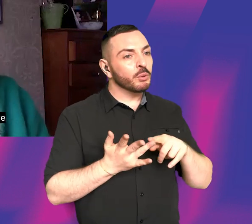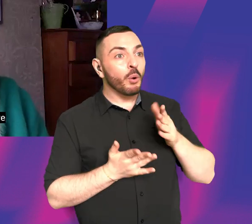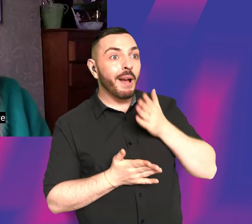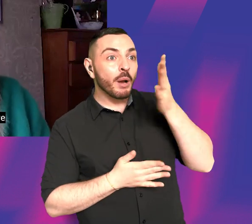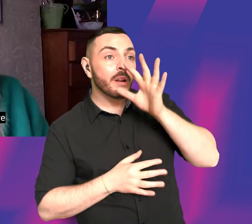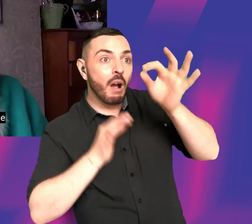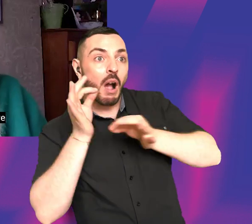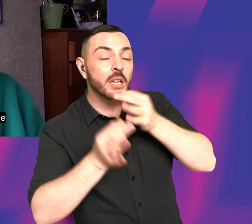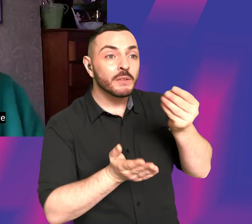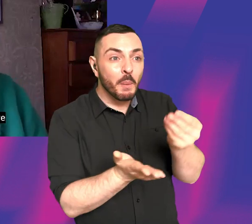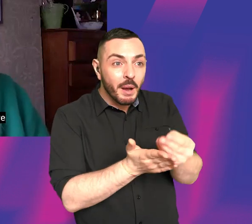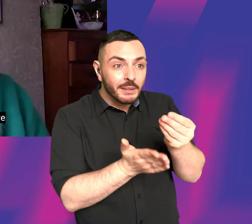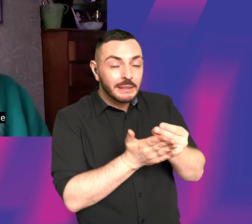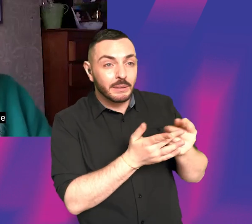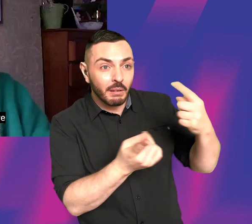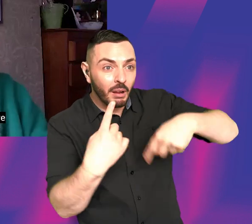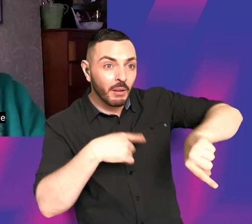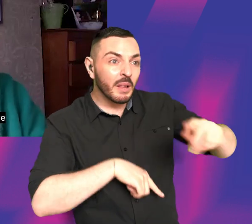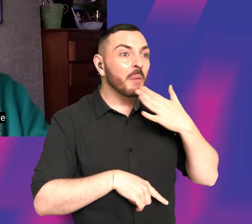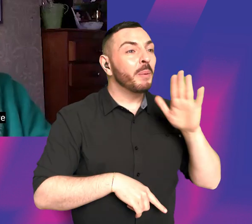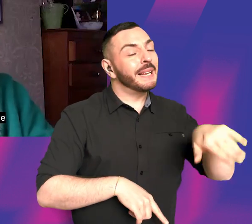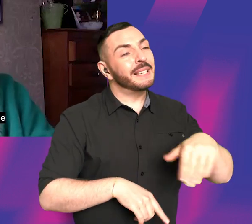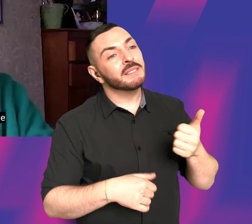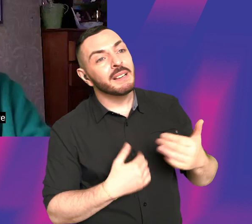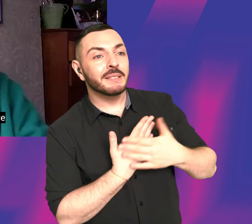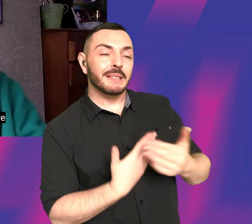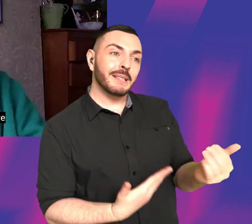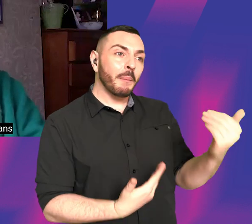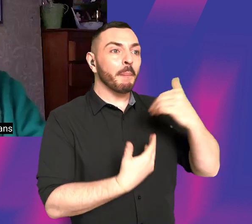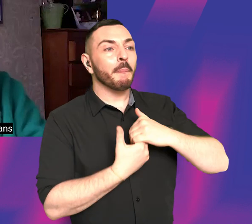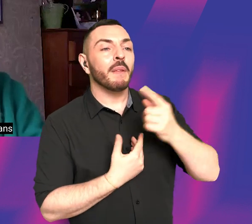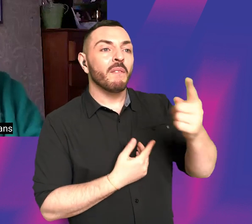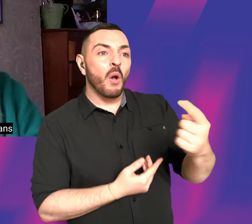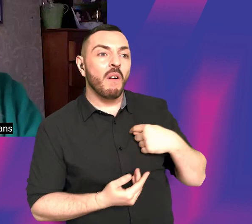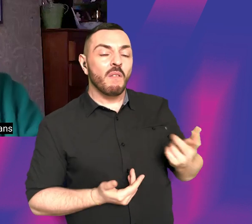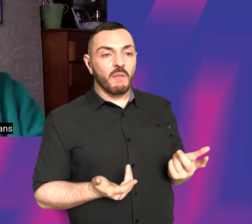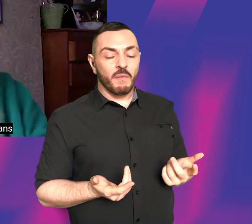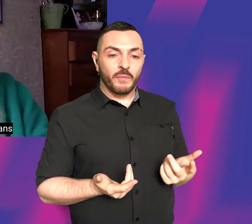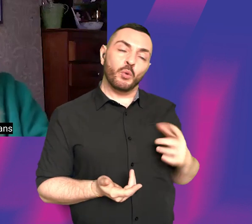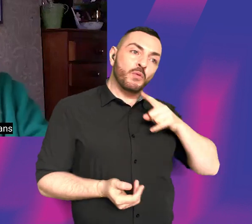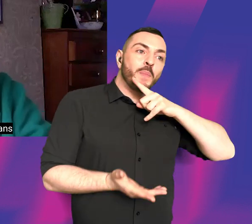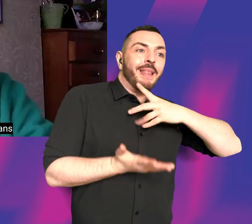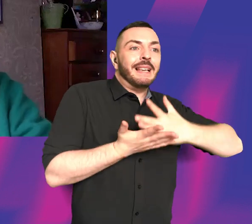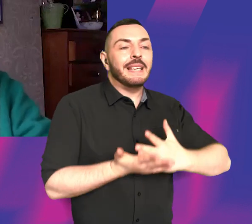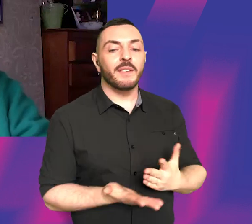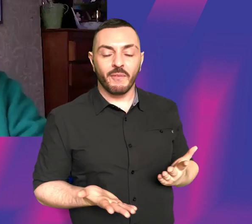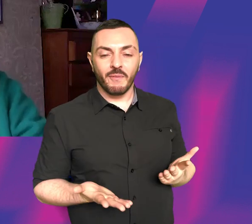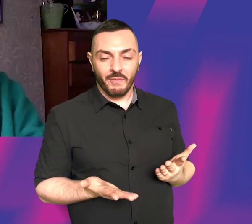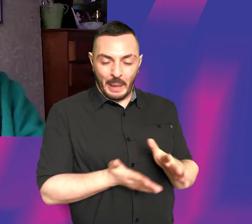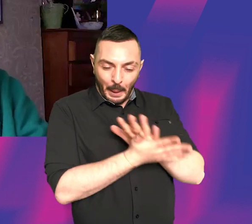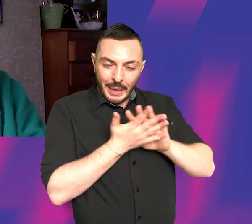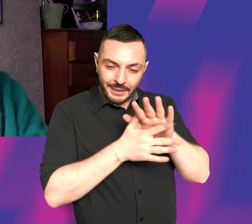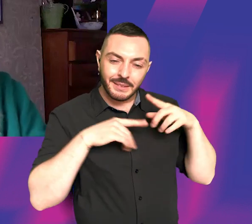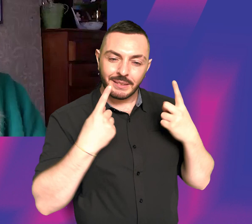people for money, to ask your friends to give up their Saturdays to be part of it. You have to believe that the story means something,